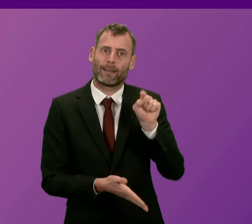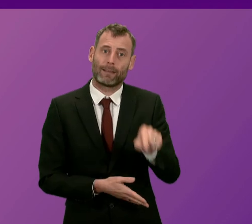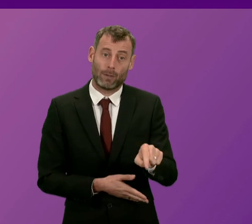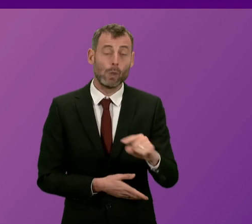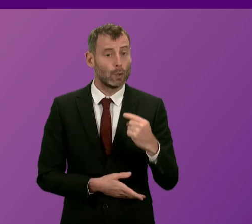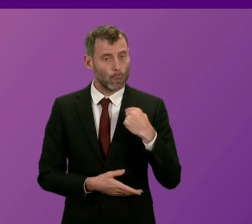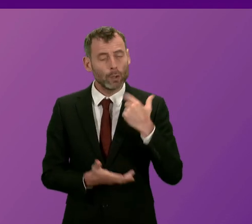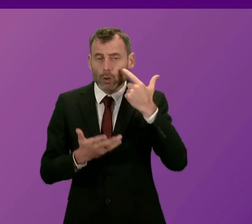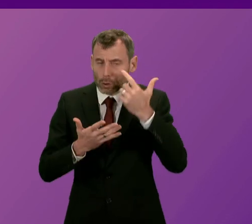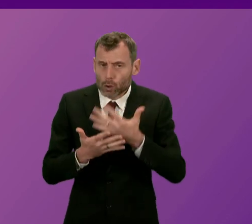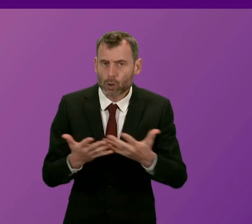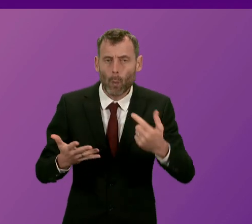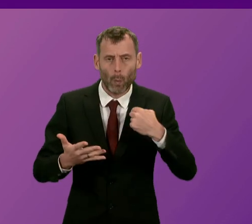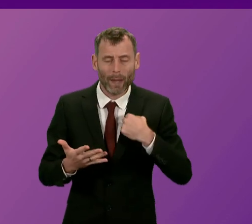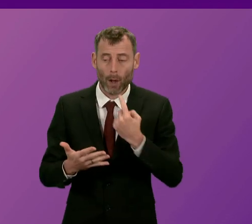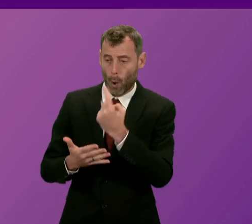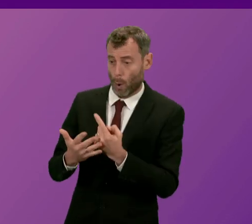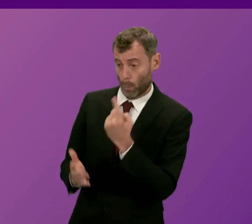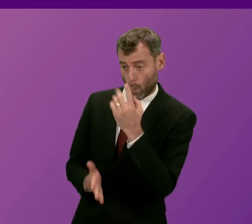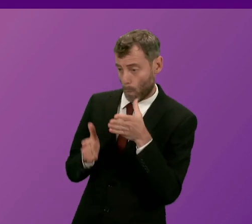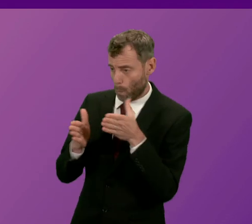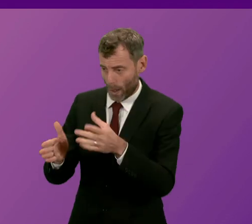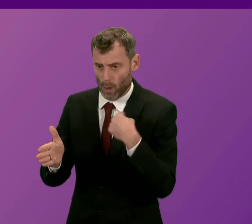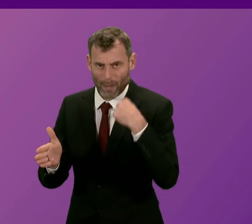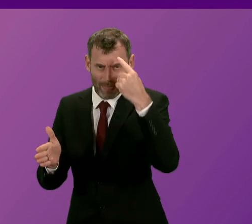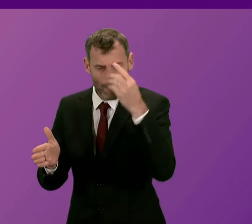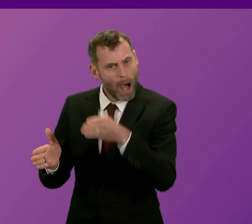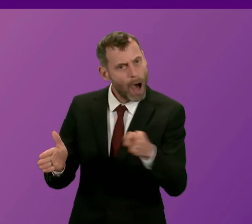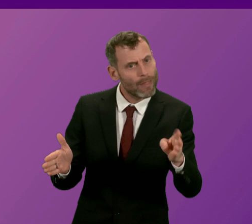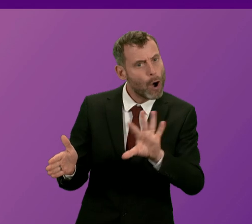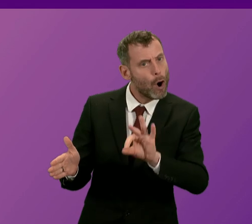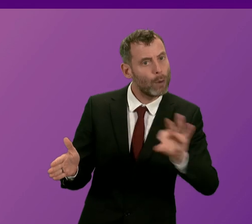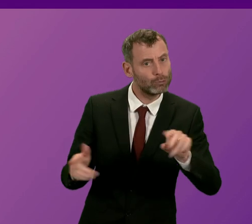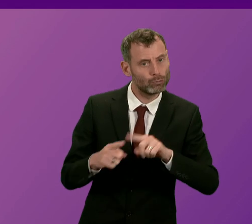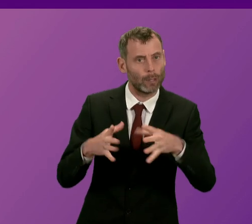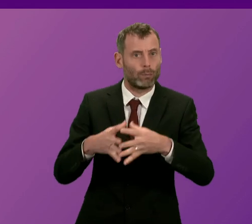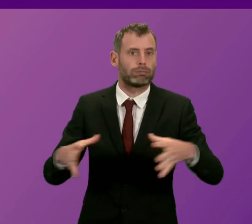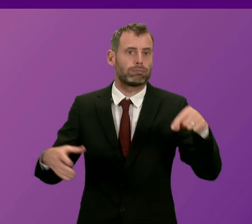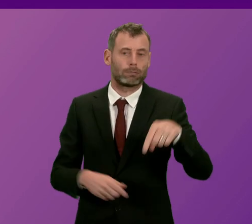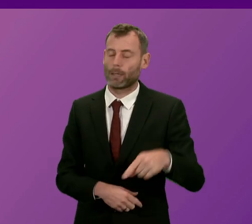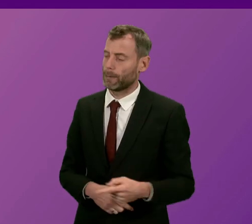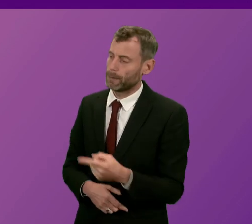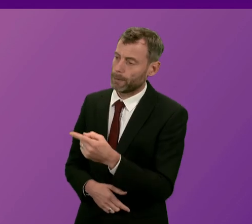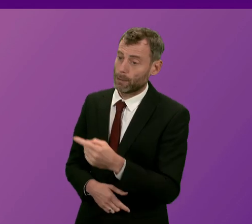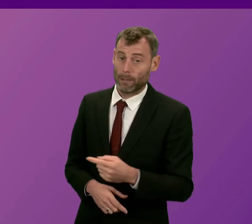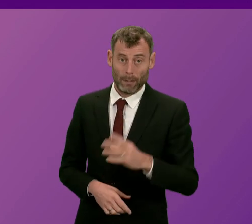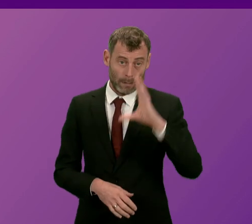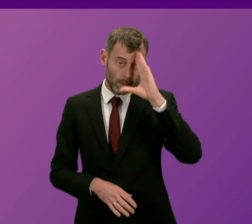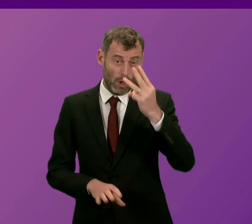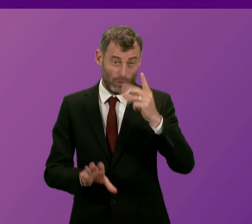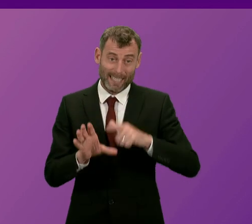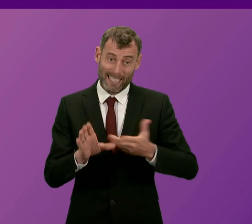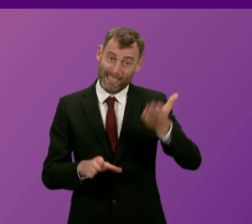place to address the housing challenges that we face around Scotland. Douglas Lomsden. President Officer, it is now over three years since the